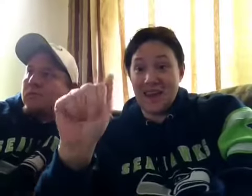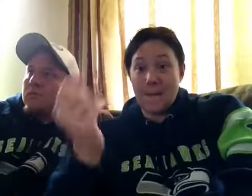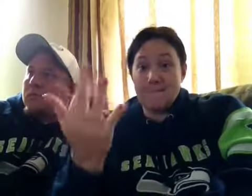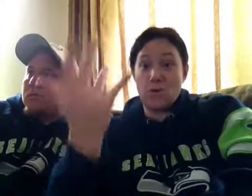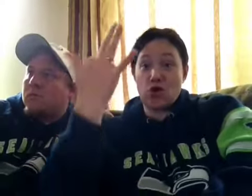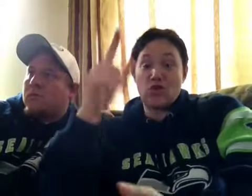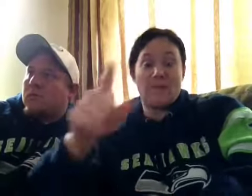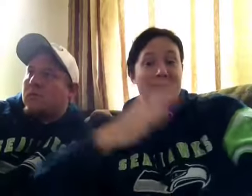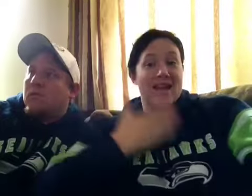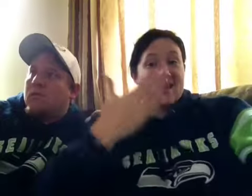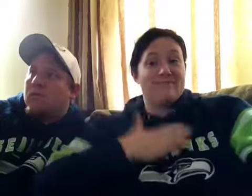Come